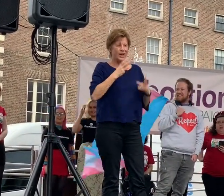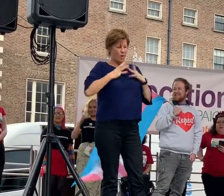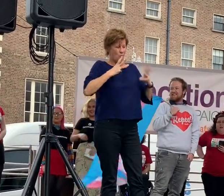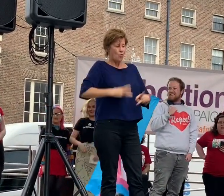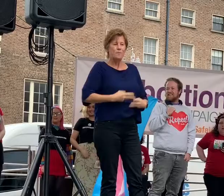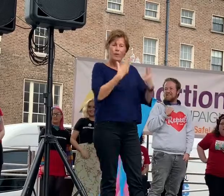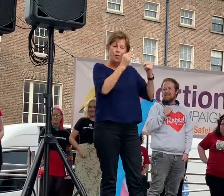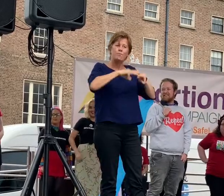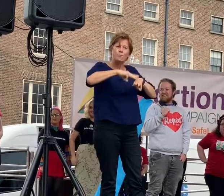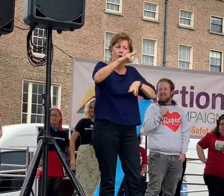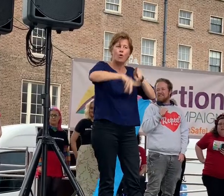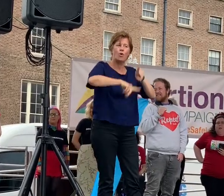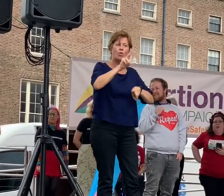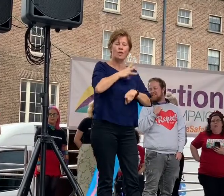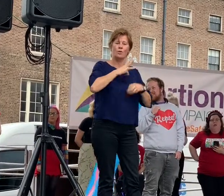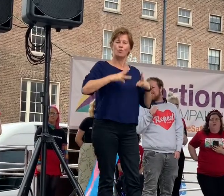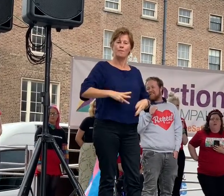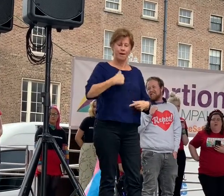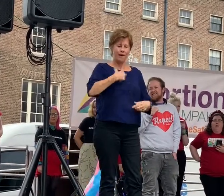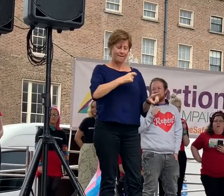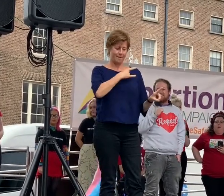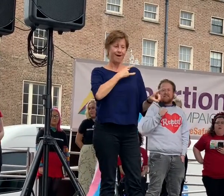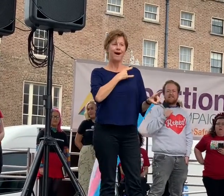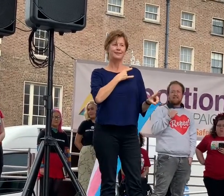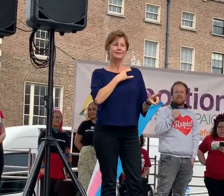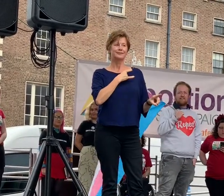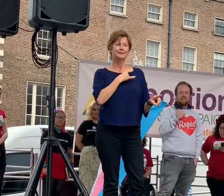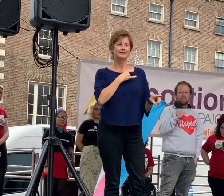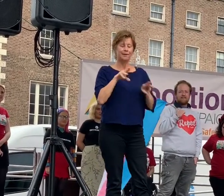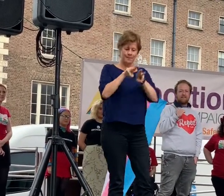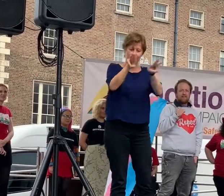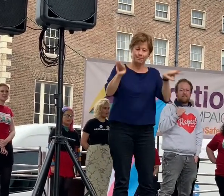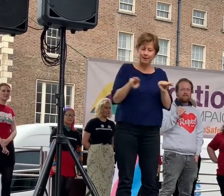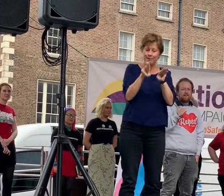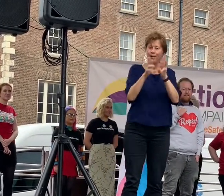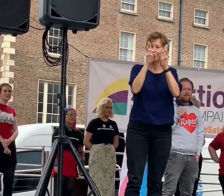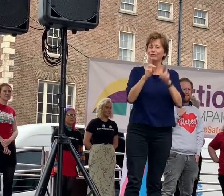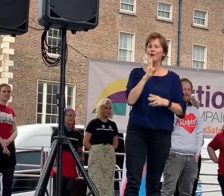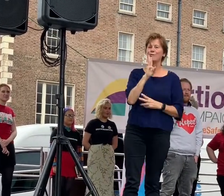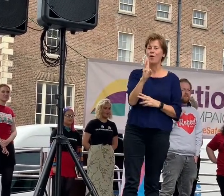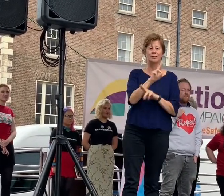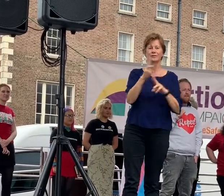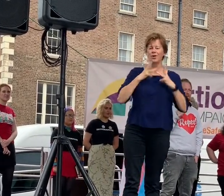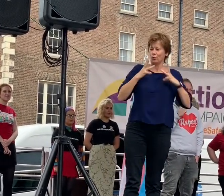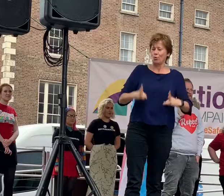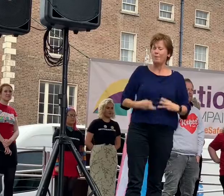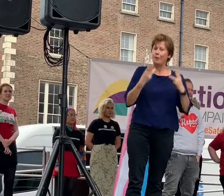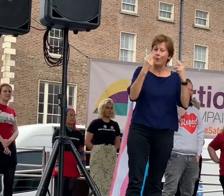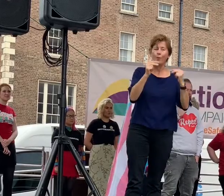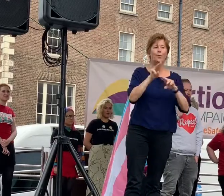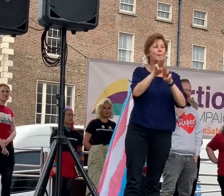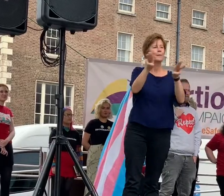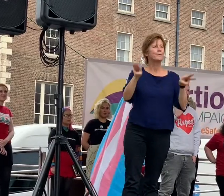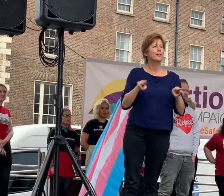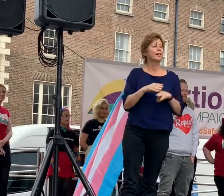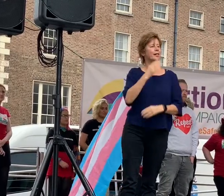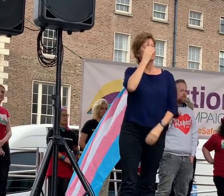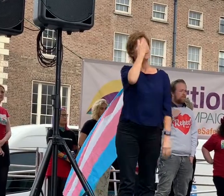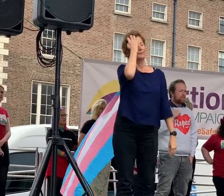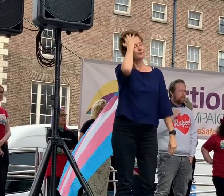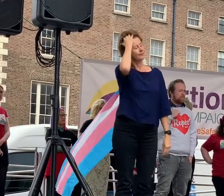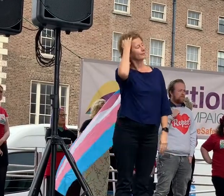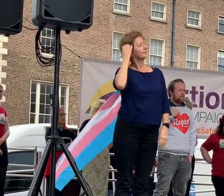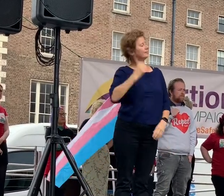Yes. And what I want to say to the end for finishing up is that by remaining closer to the mythical